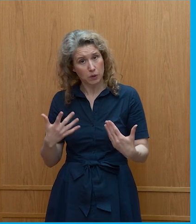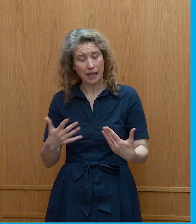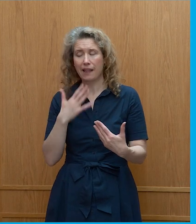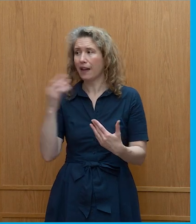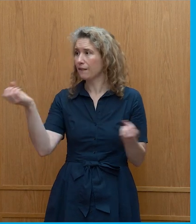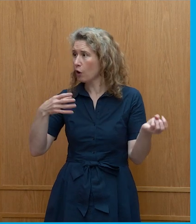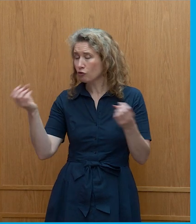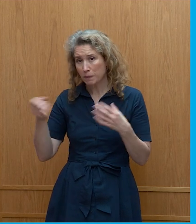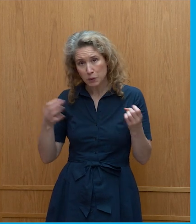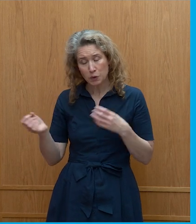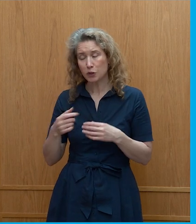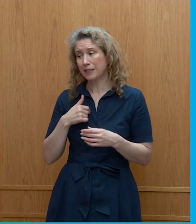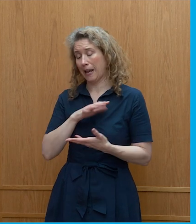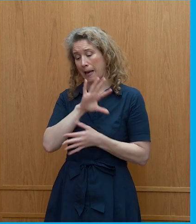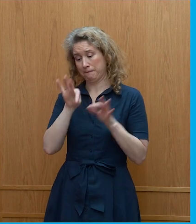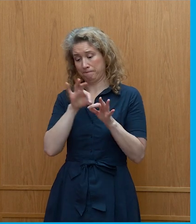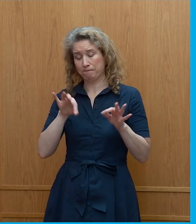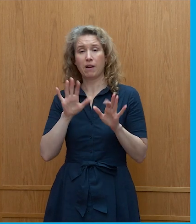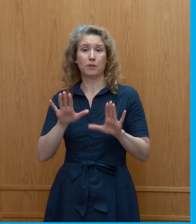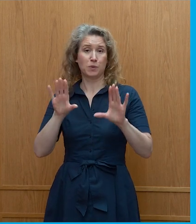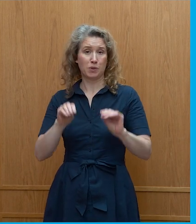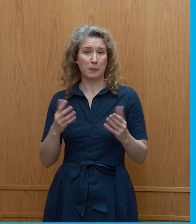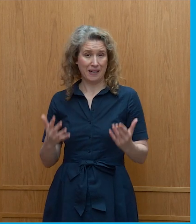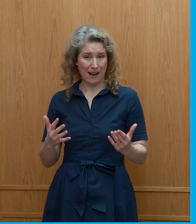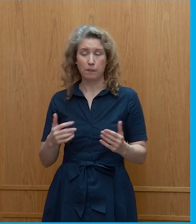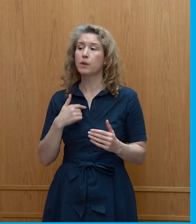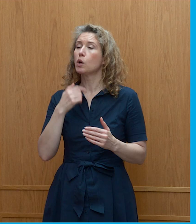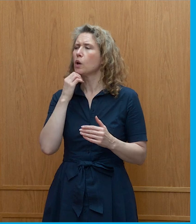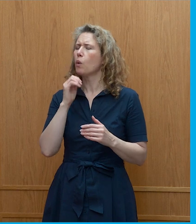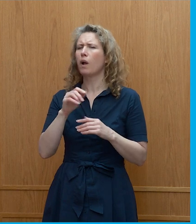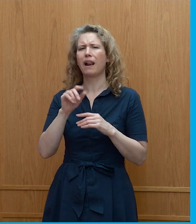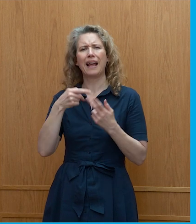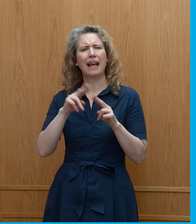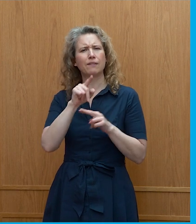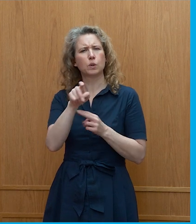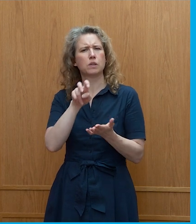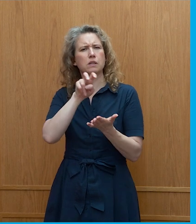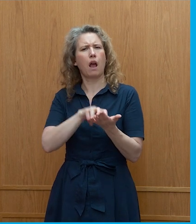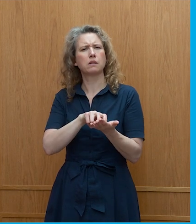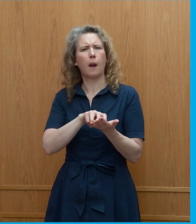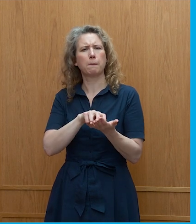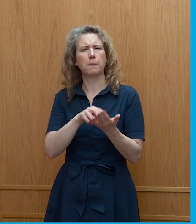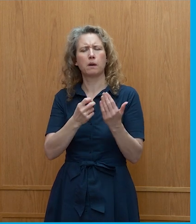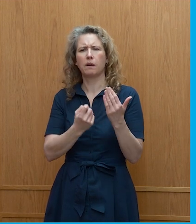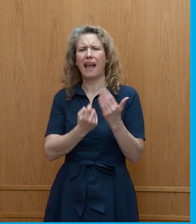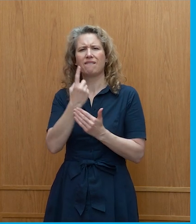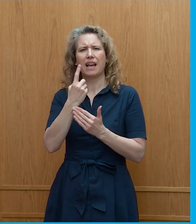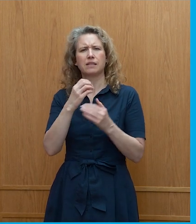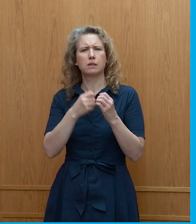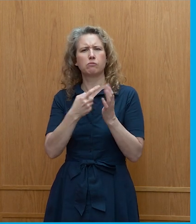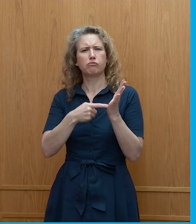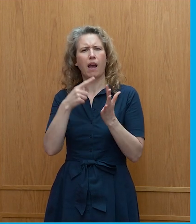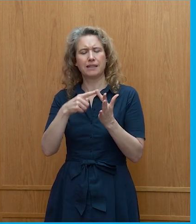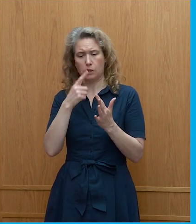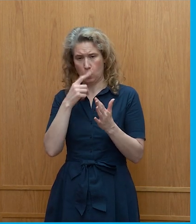contributions i'm afraid we must leave it there you will receive a communication about how to feed